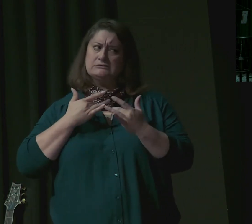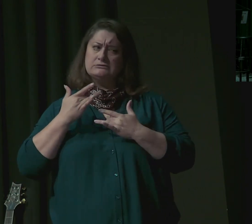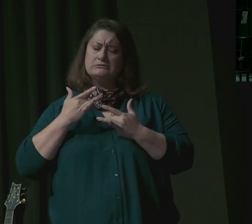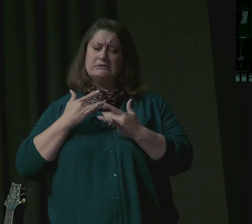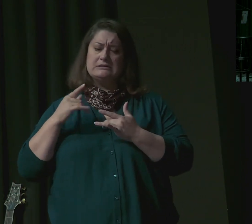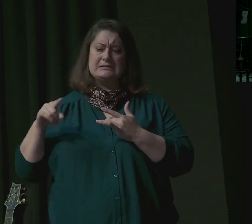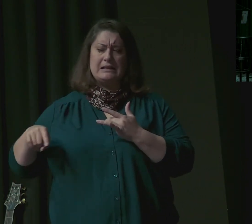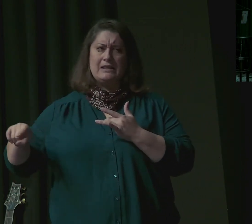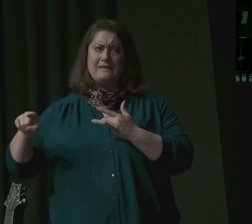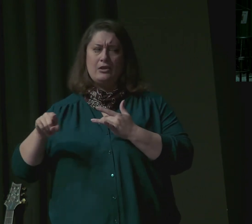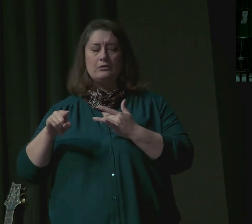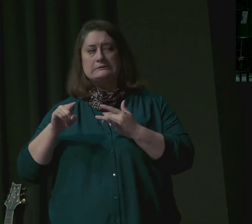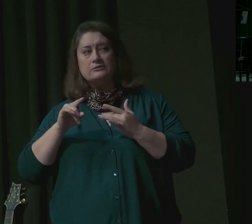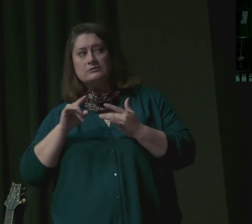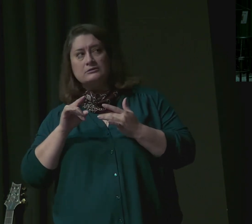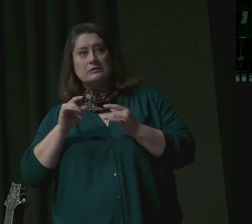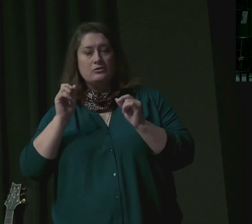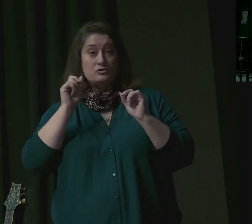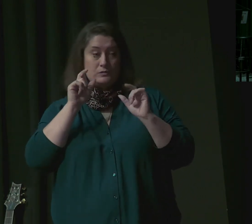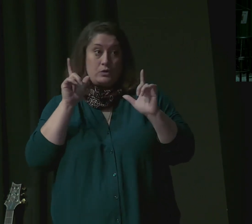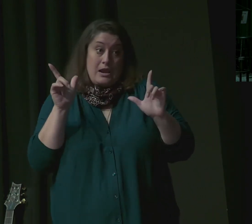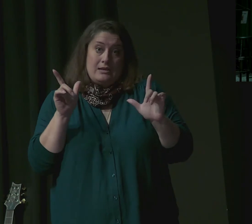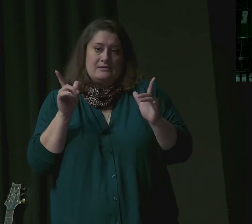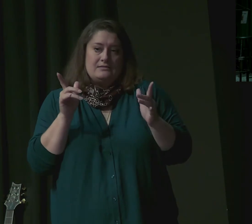genuinely surprised at how they are treated.